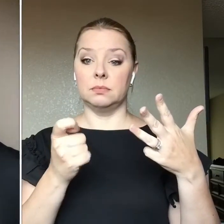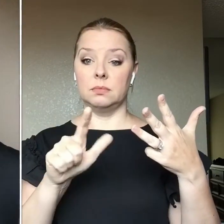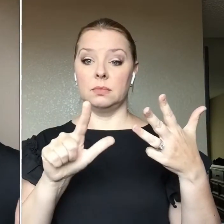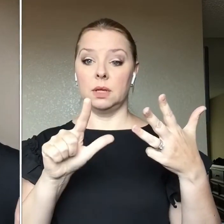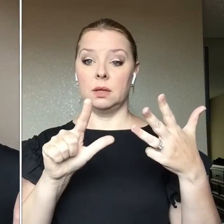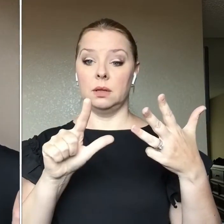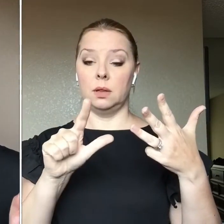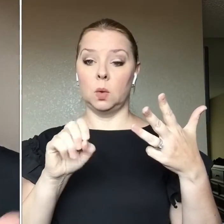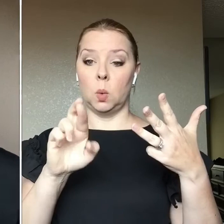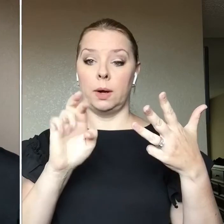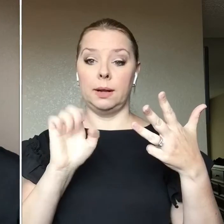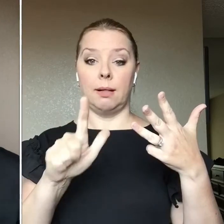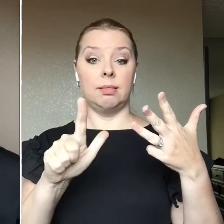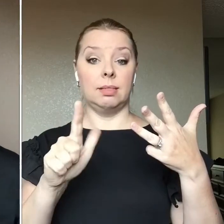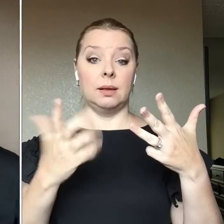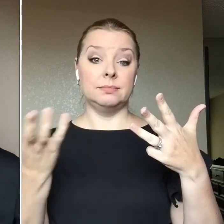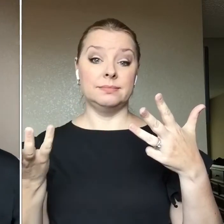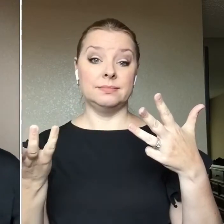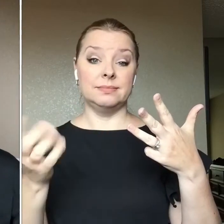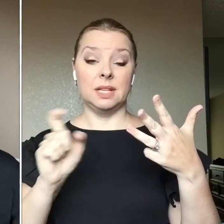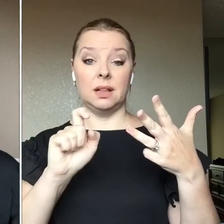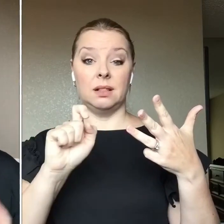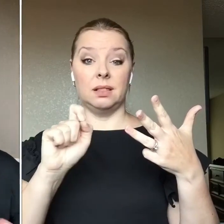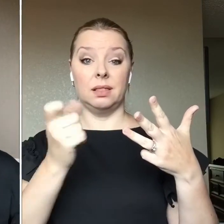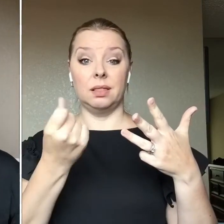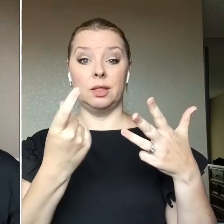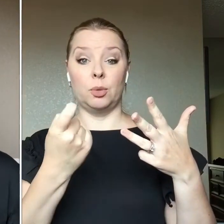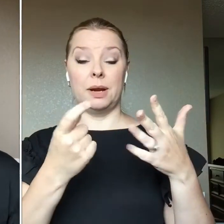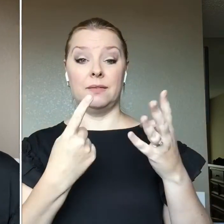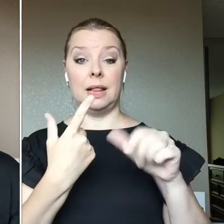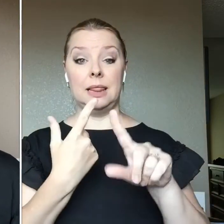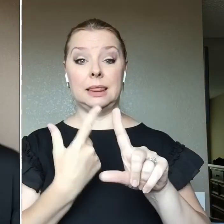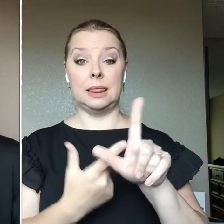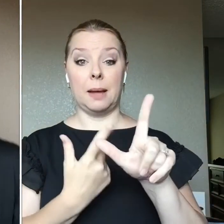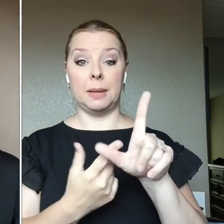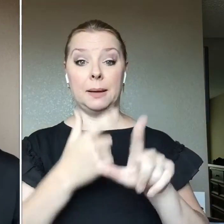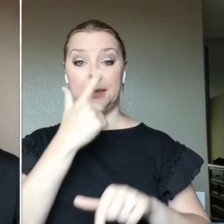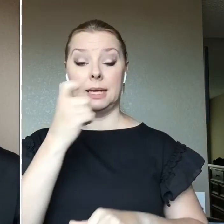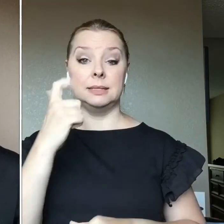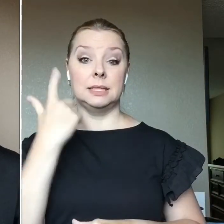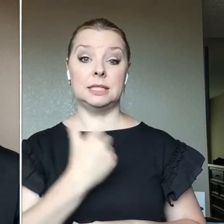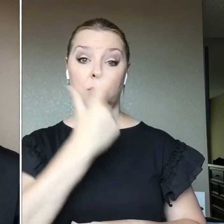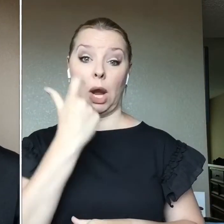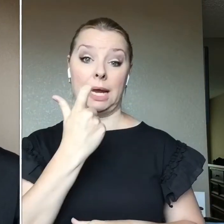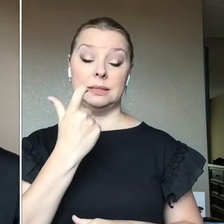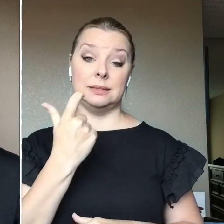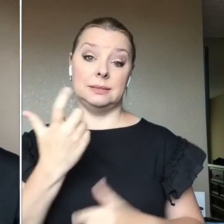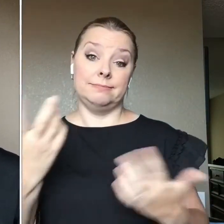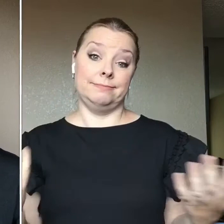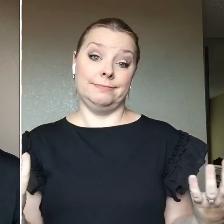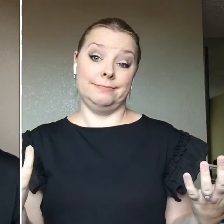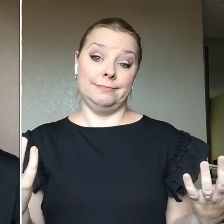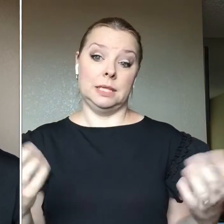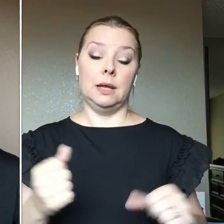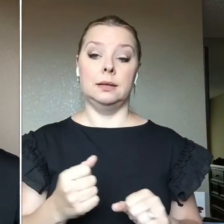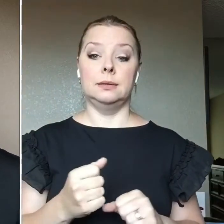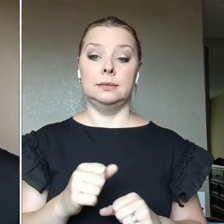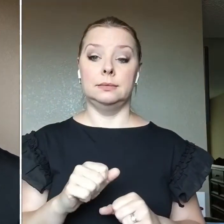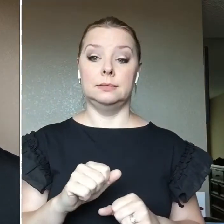L'Oreal And then a little bit of Limelight Because the setting sprays Are Lime Life The setting sprays